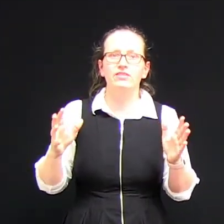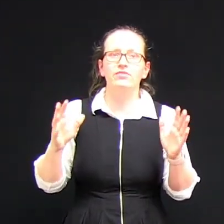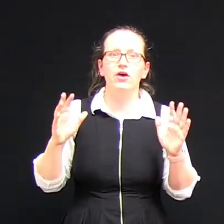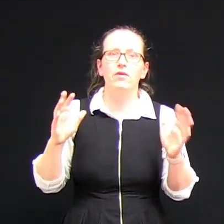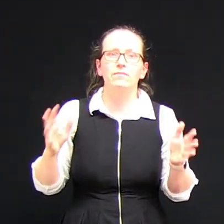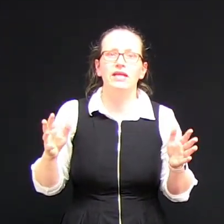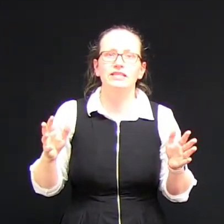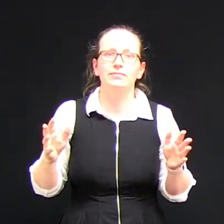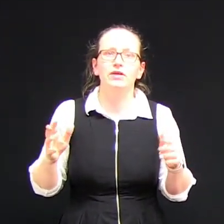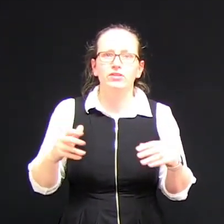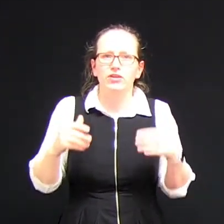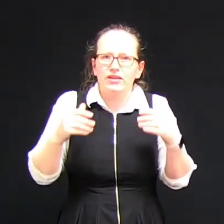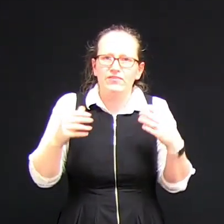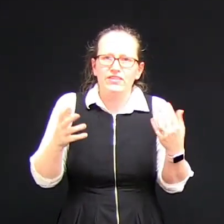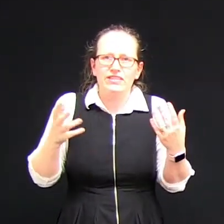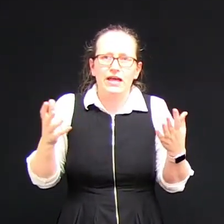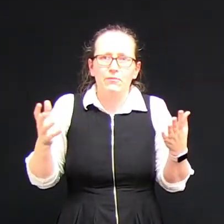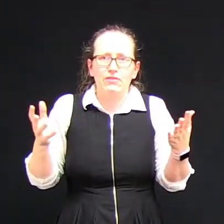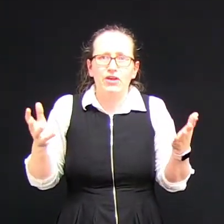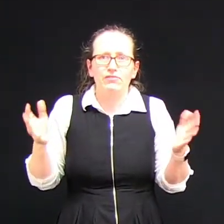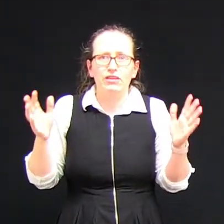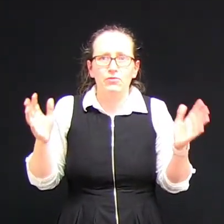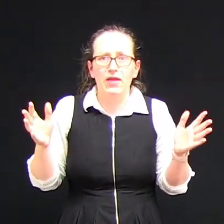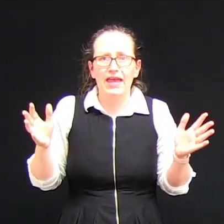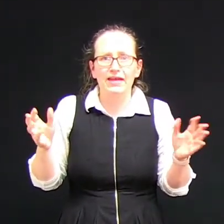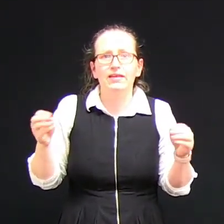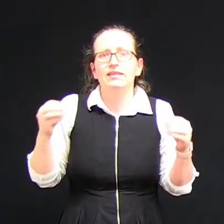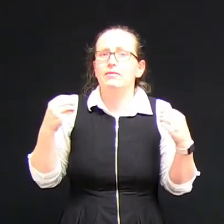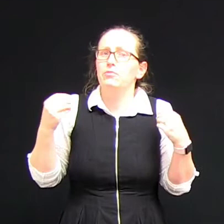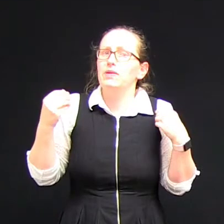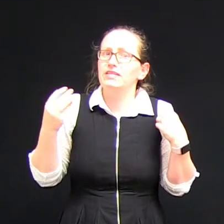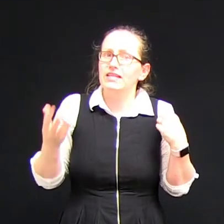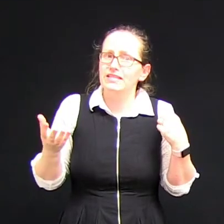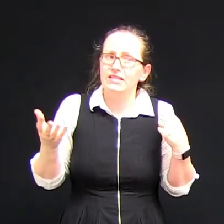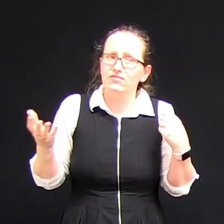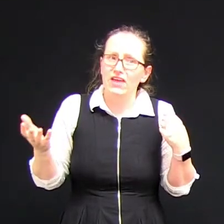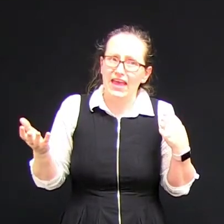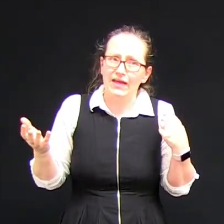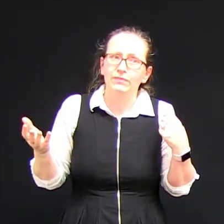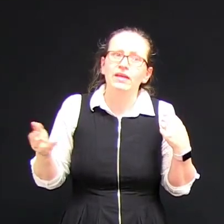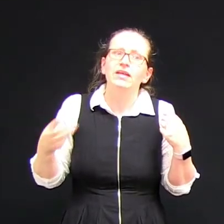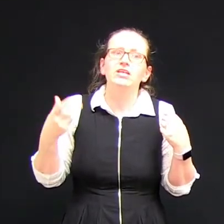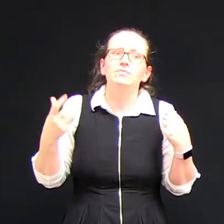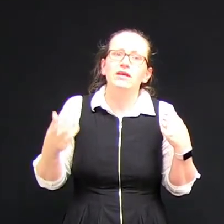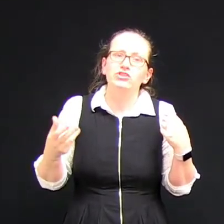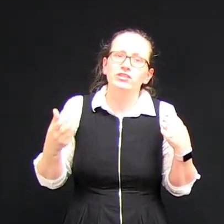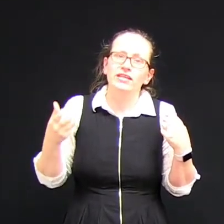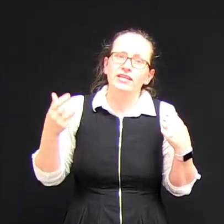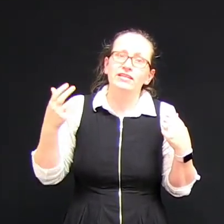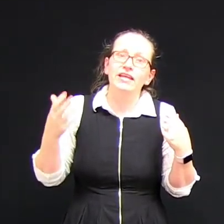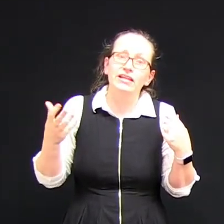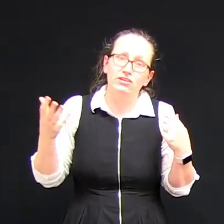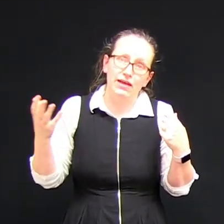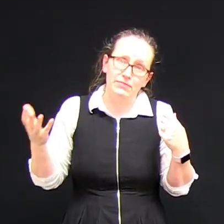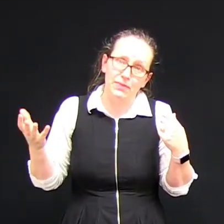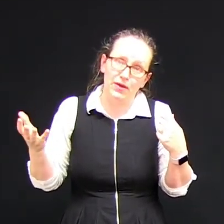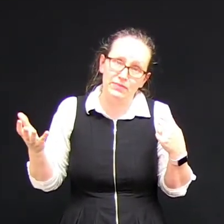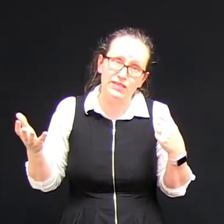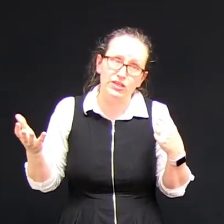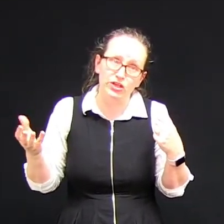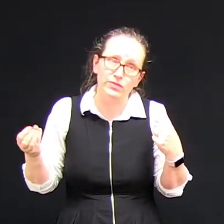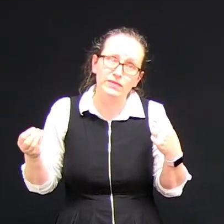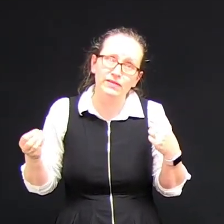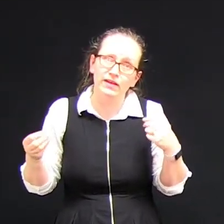the density of the medium so if it's a sound wave traveling through air that would be the density of air. It's measured in kilograms